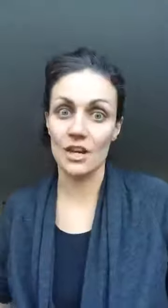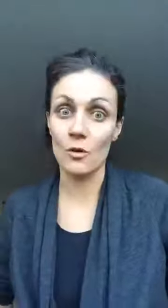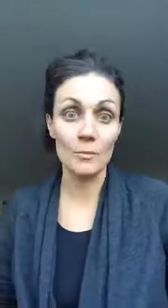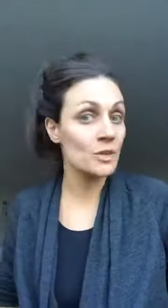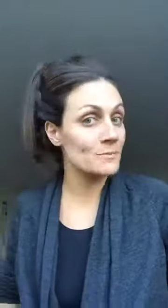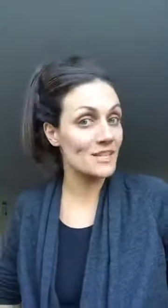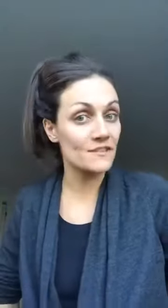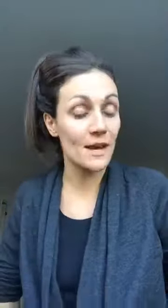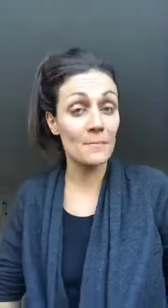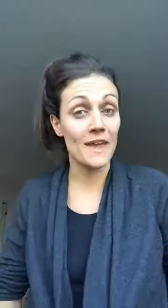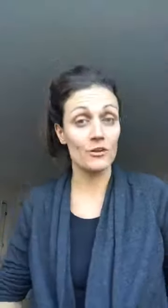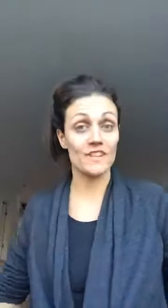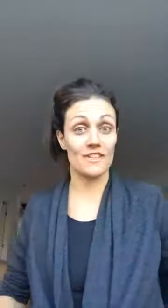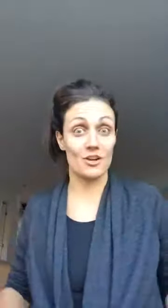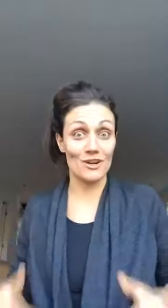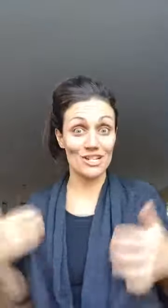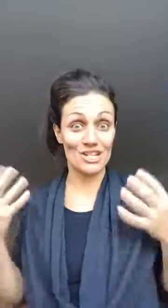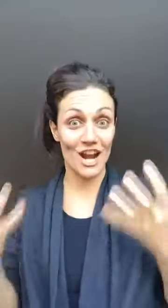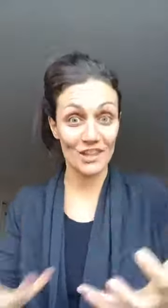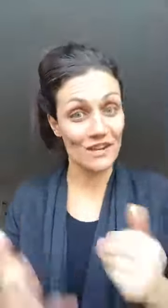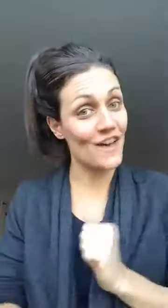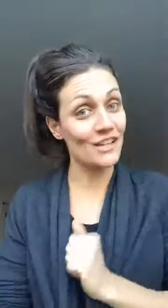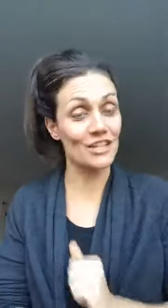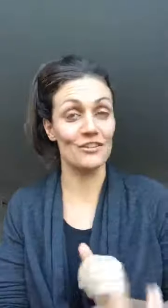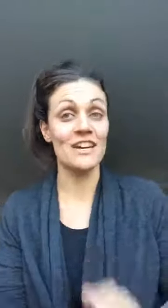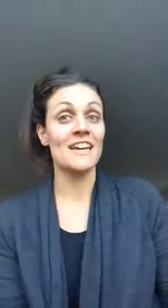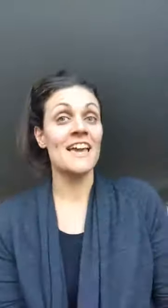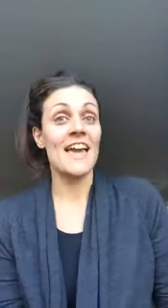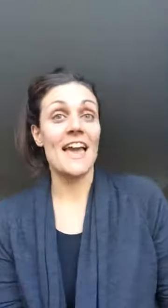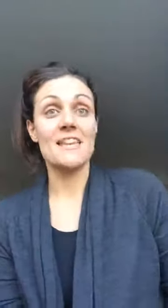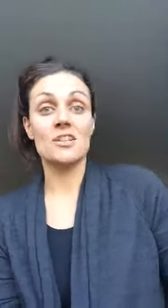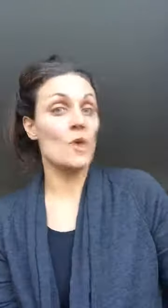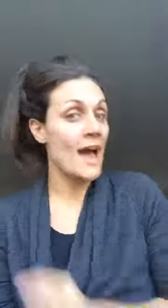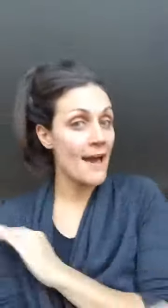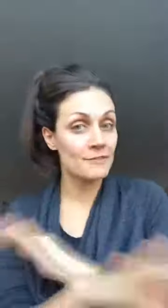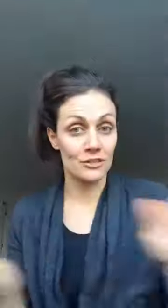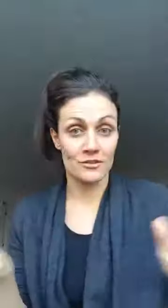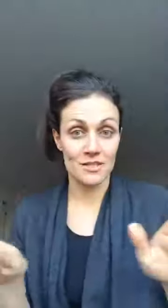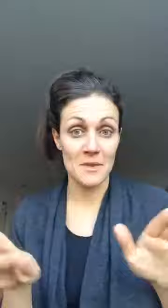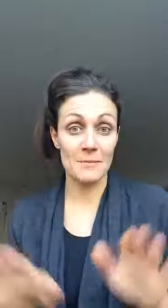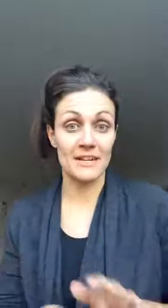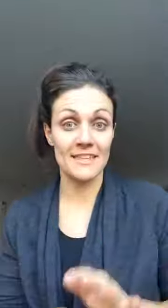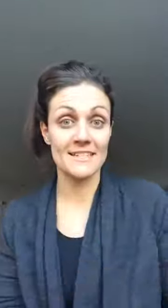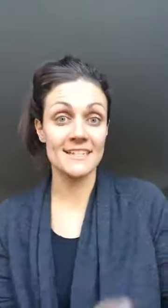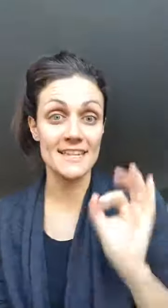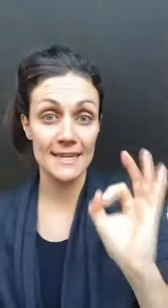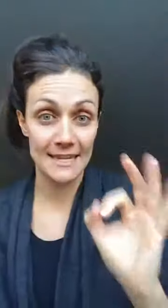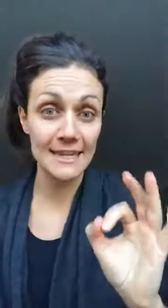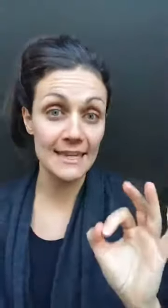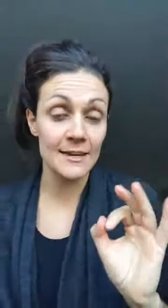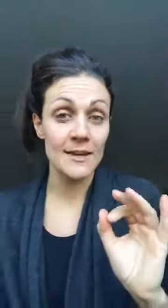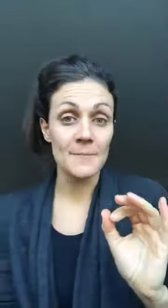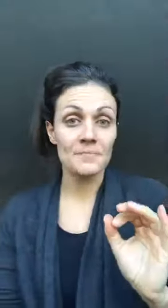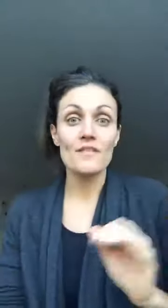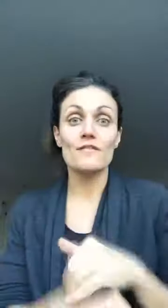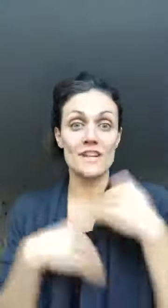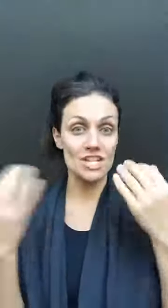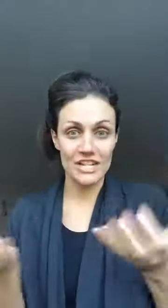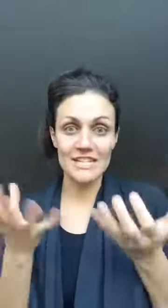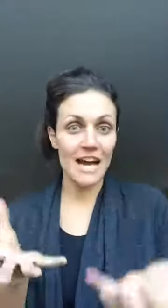don't want to put themselves up out there they don't want to share their value and you have to to make money this is the key finishing touch